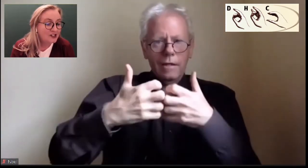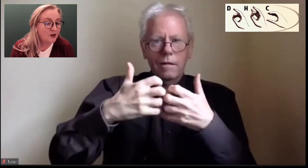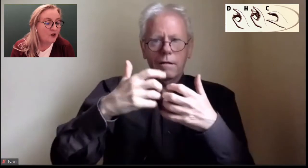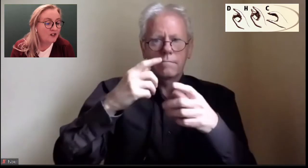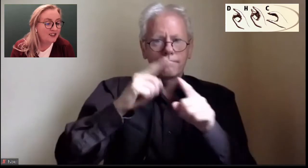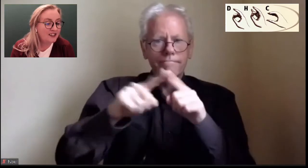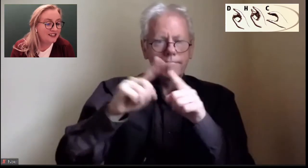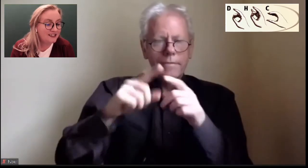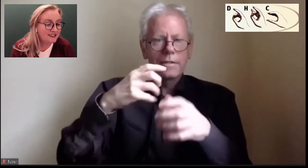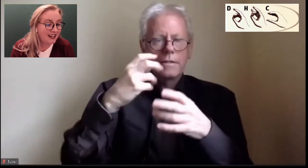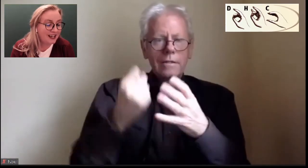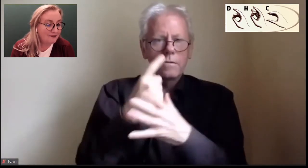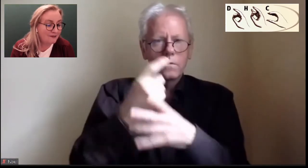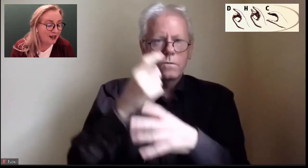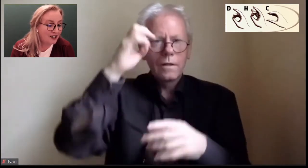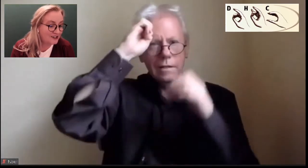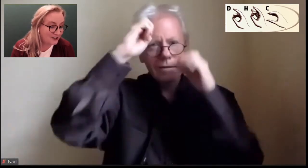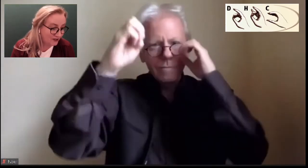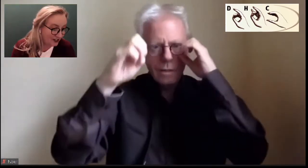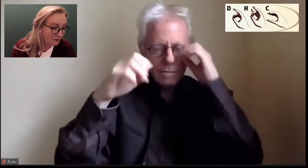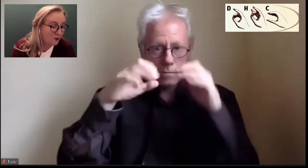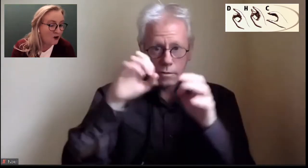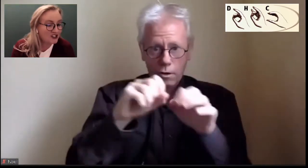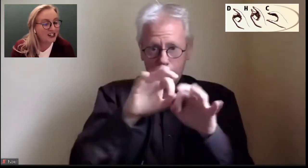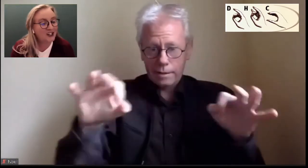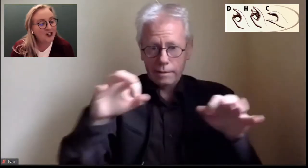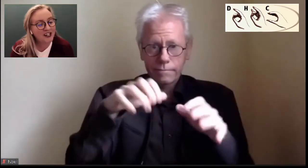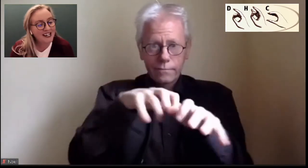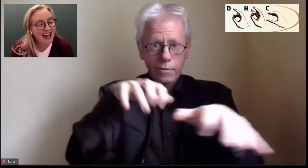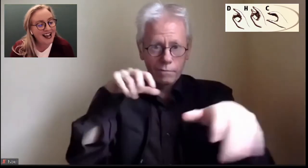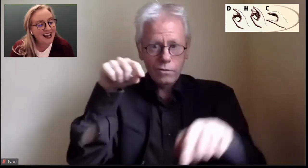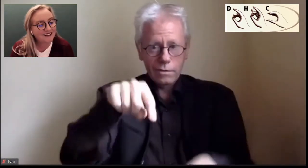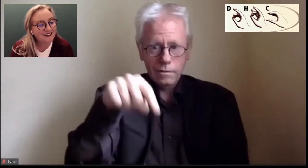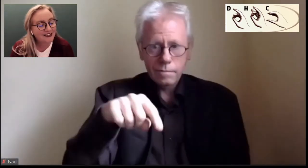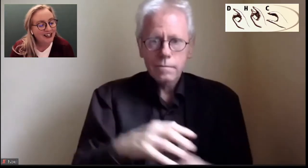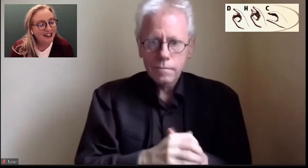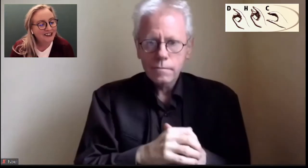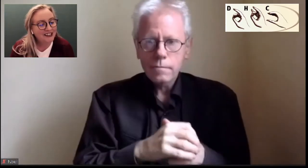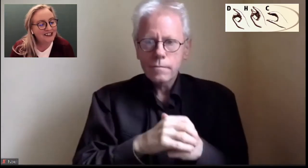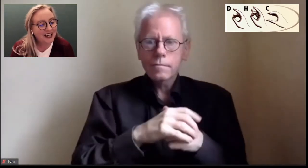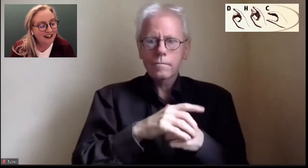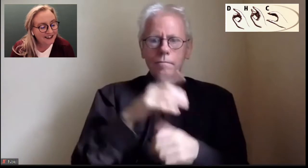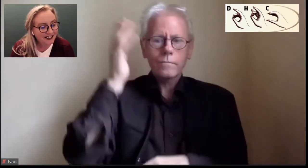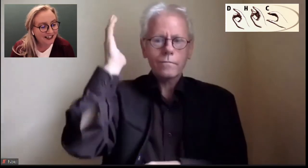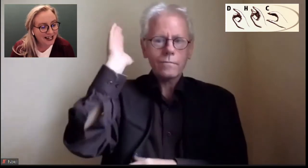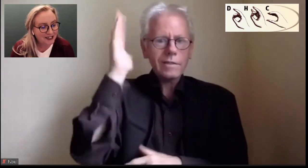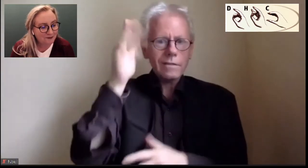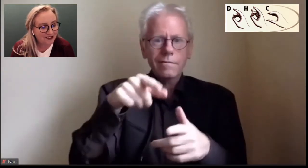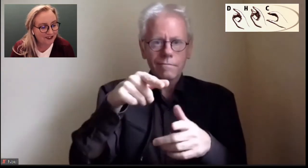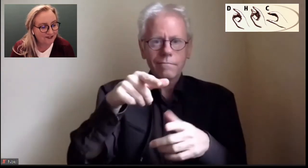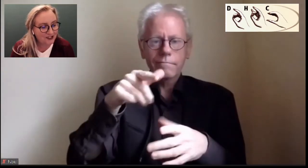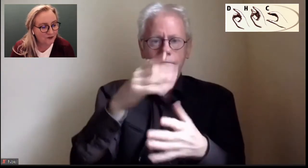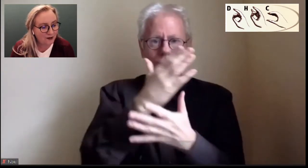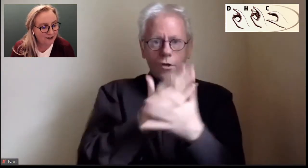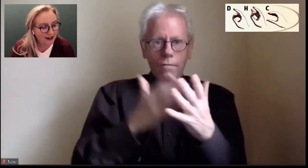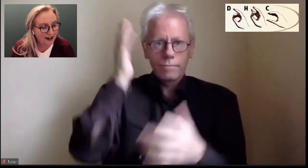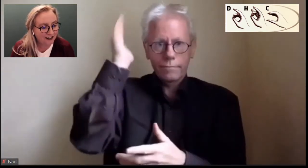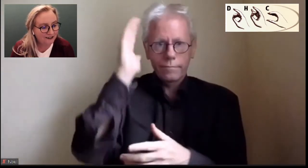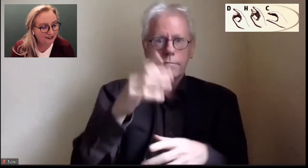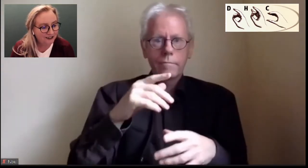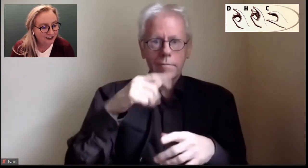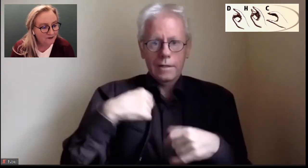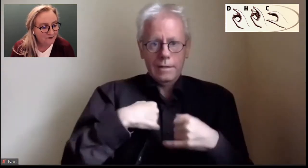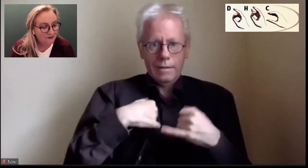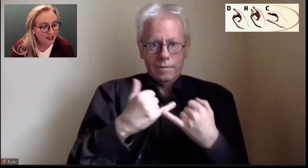So all of these are stories. But looking at the technical aspect of this